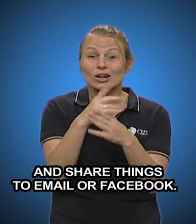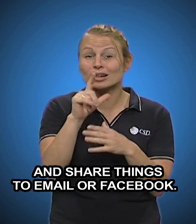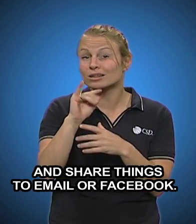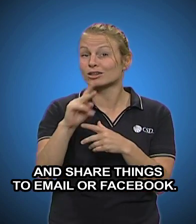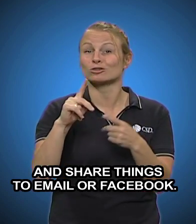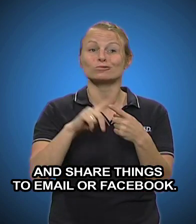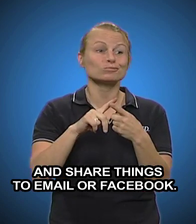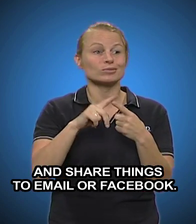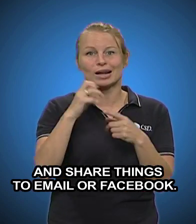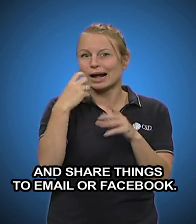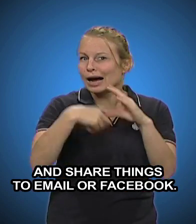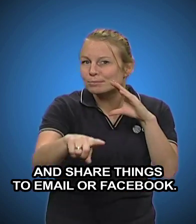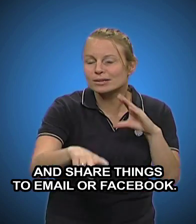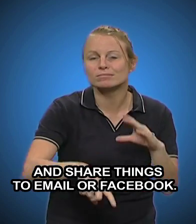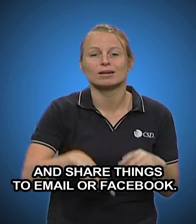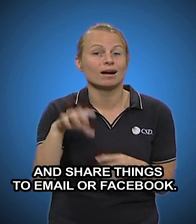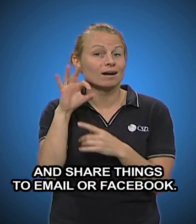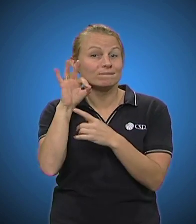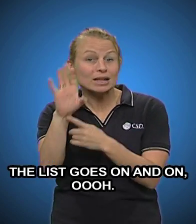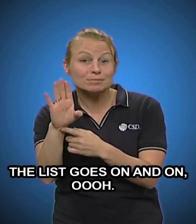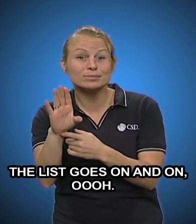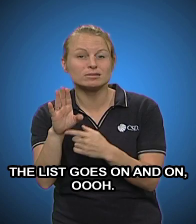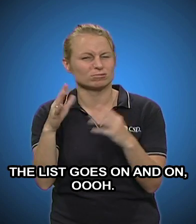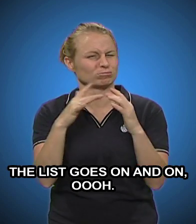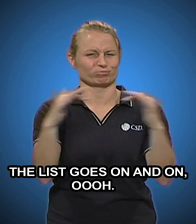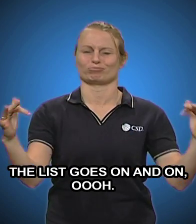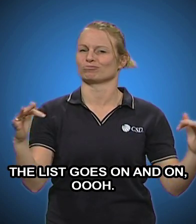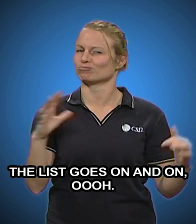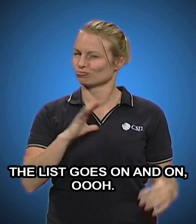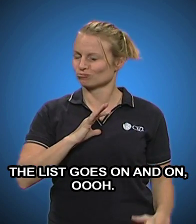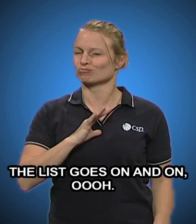to email or Facebook. The list goes on and on, whew!